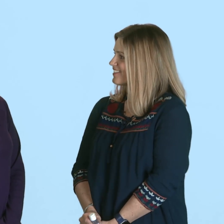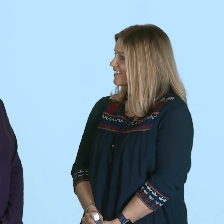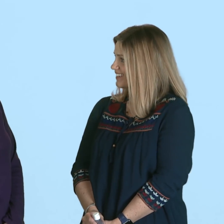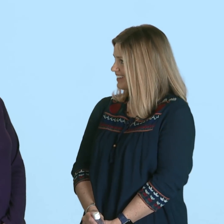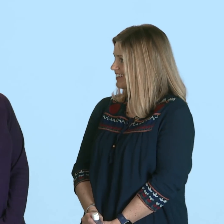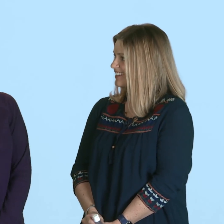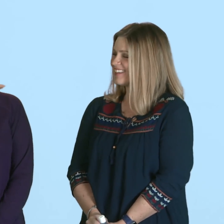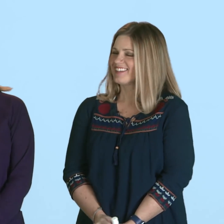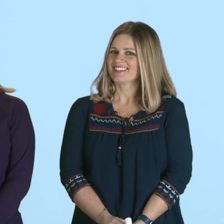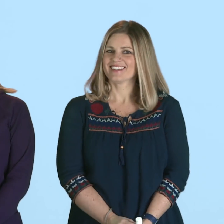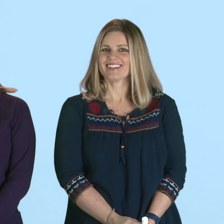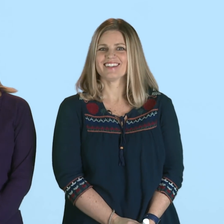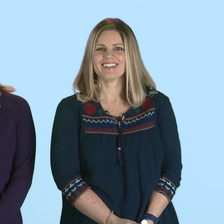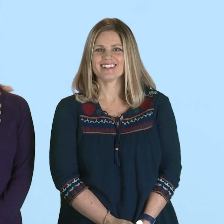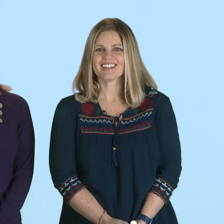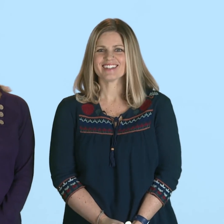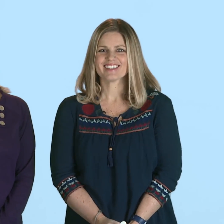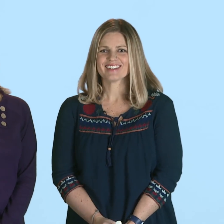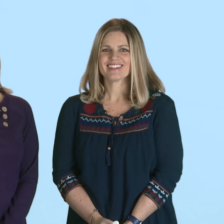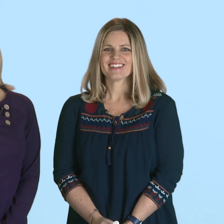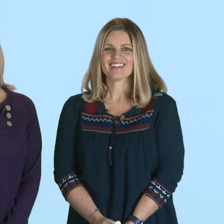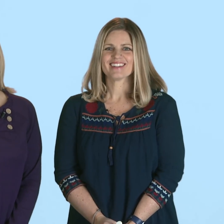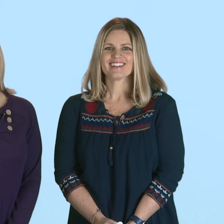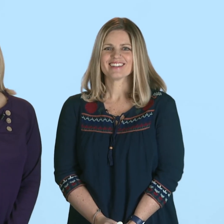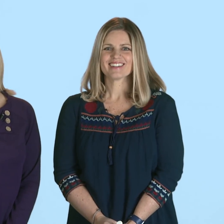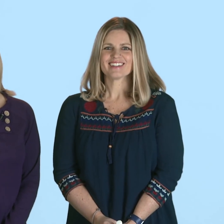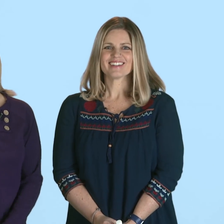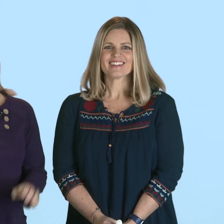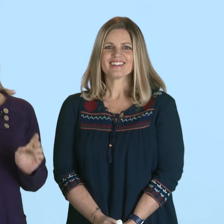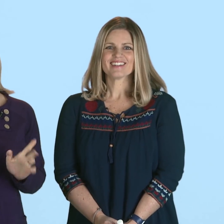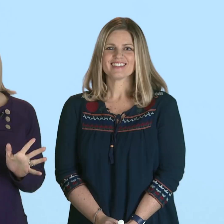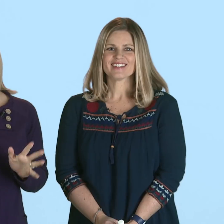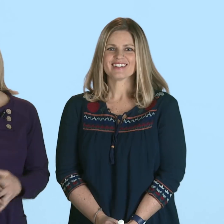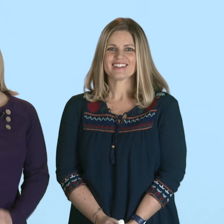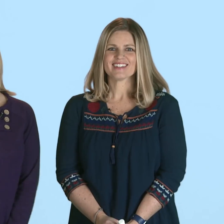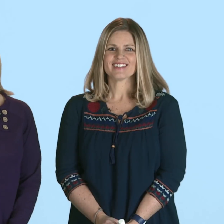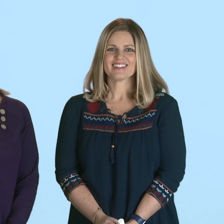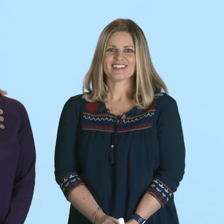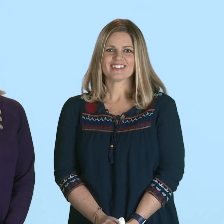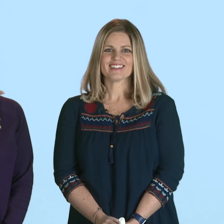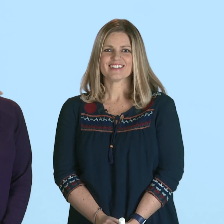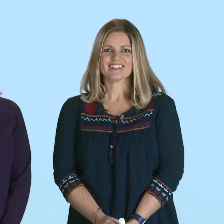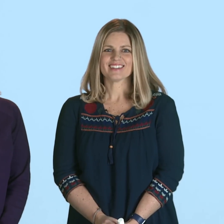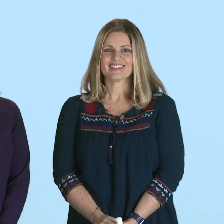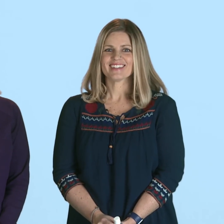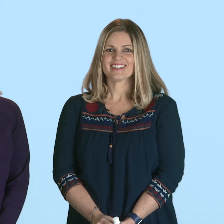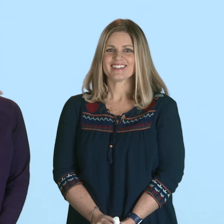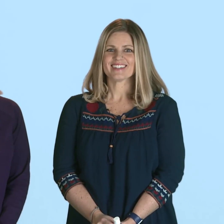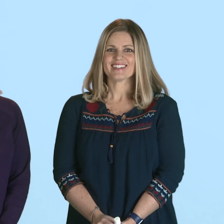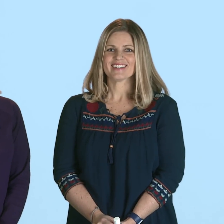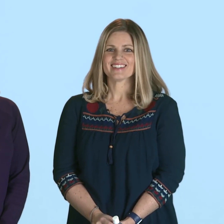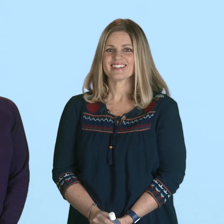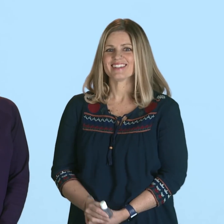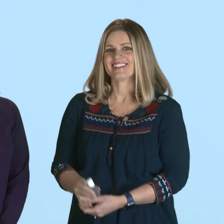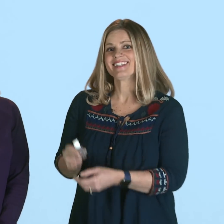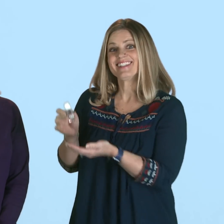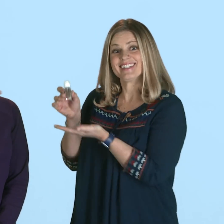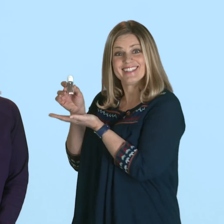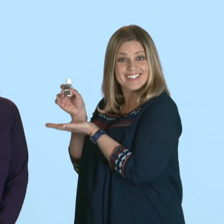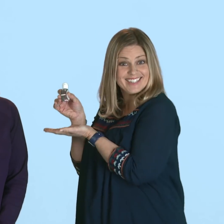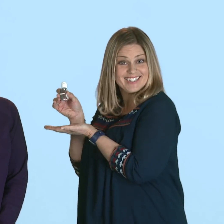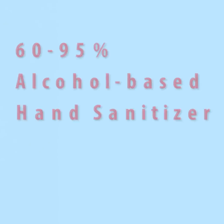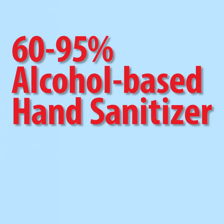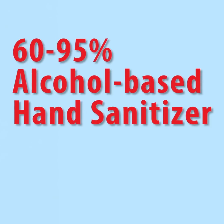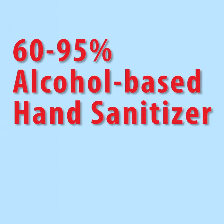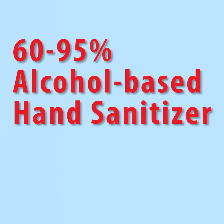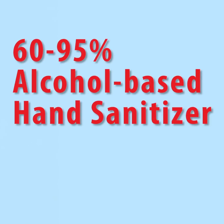sanitizer? It's a great question Blair. Washing your hands with soap and water is the best way to get rid of germs. However if soap and water is not